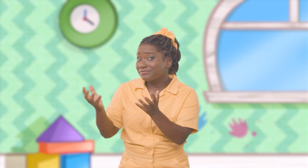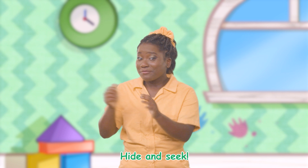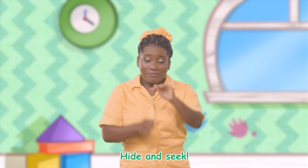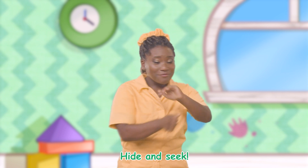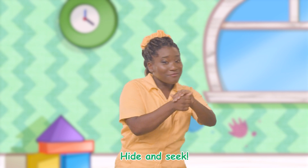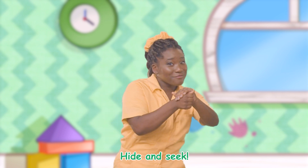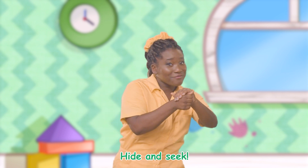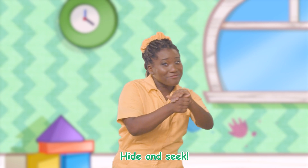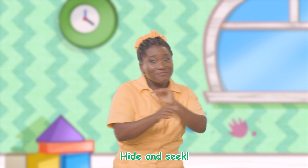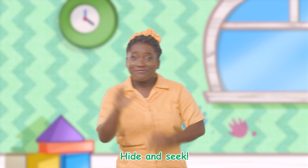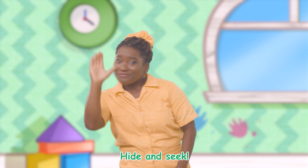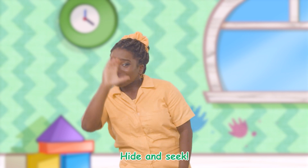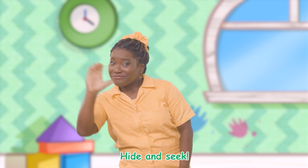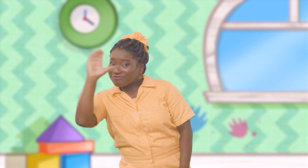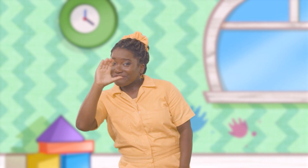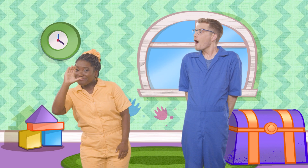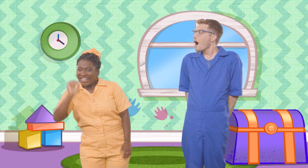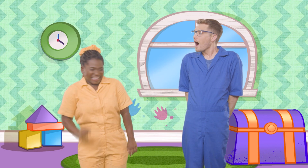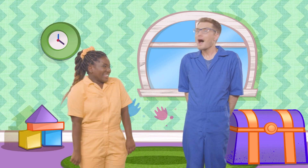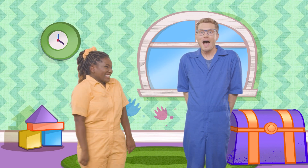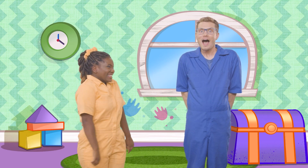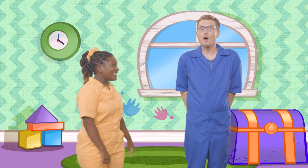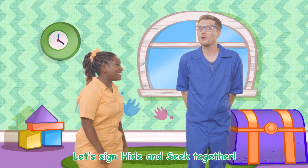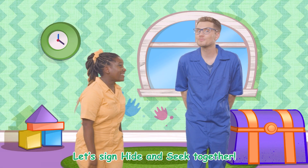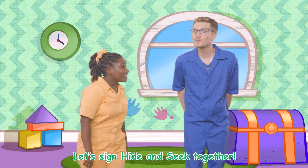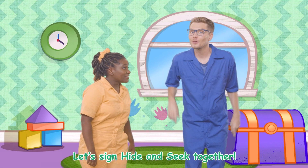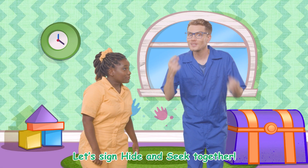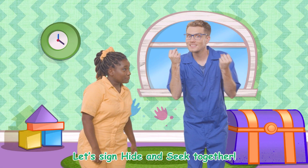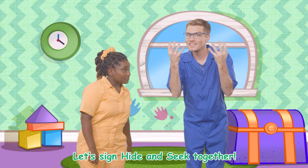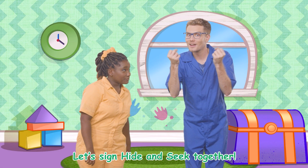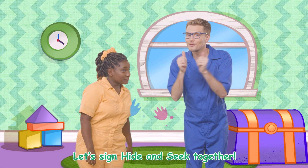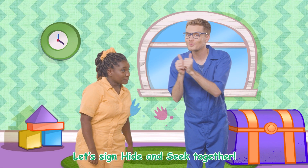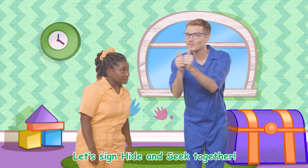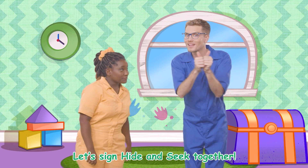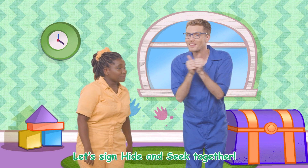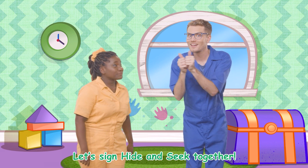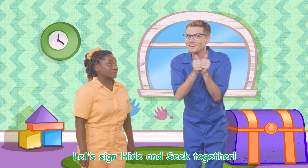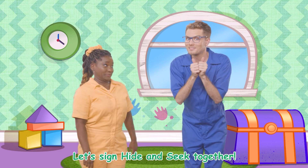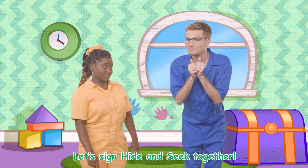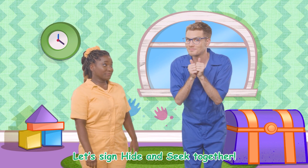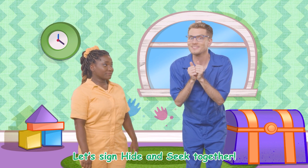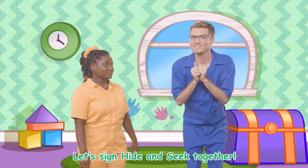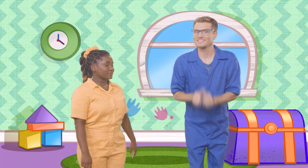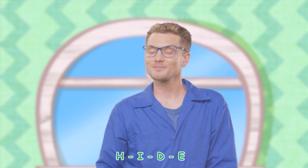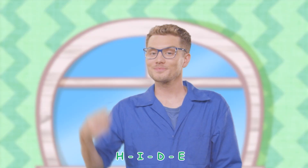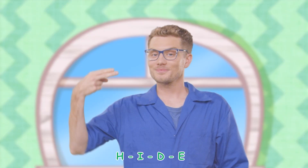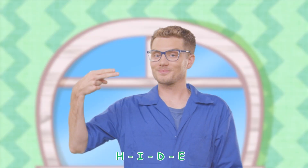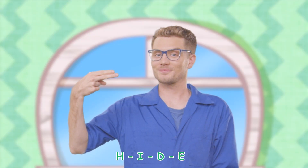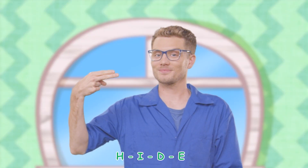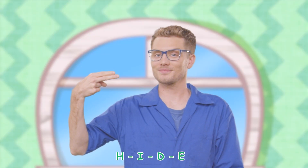Peek Peek and seek! Let's sign hide and seek together H